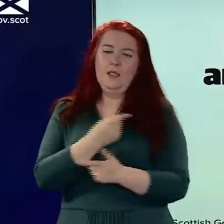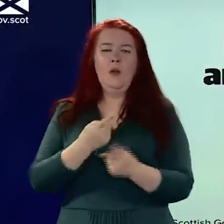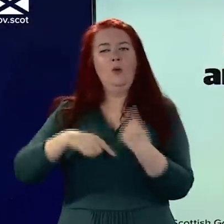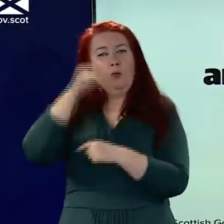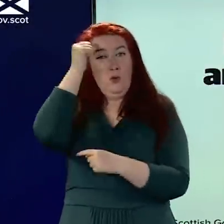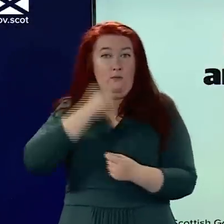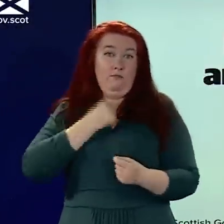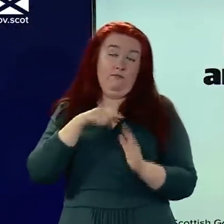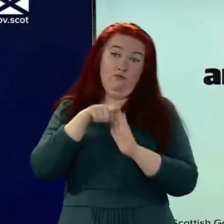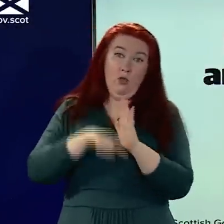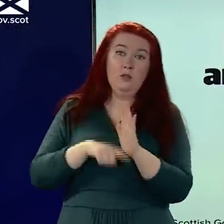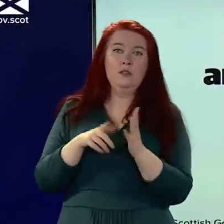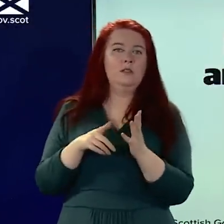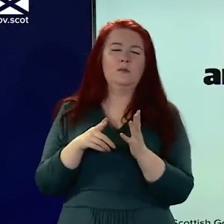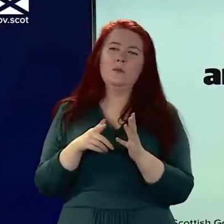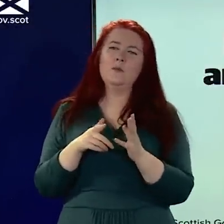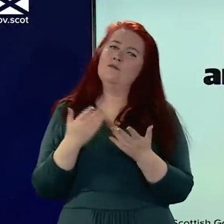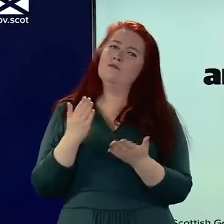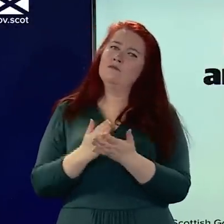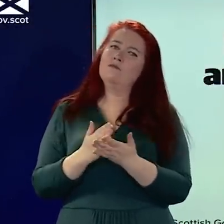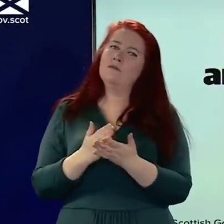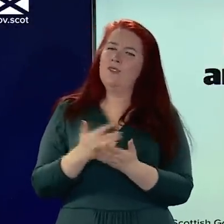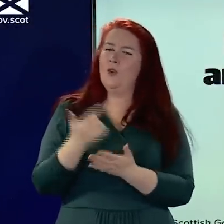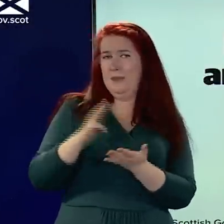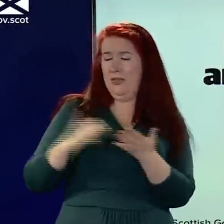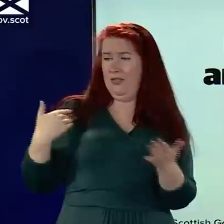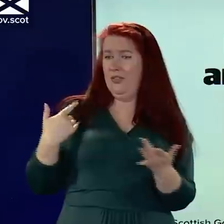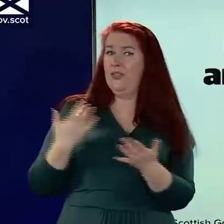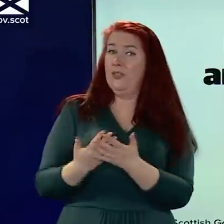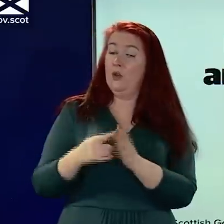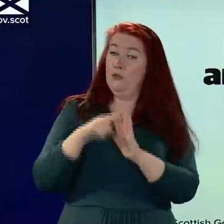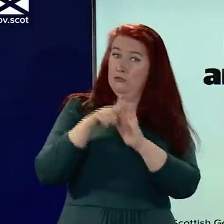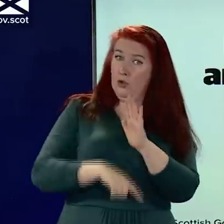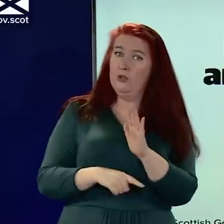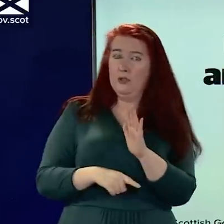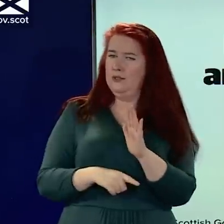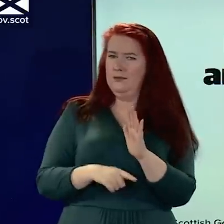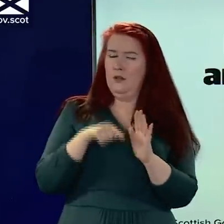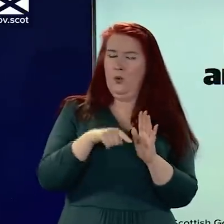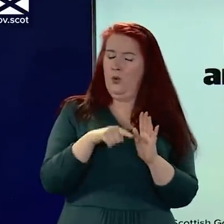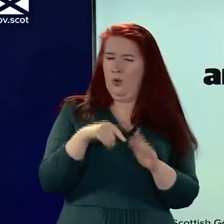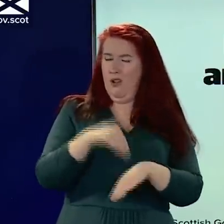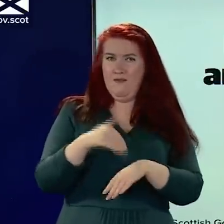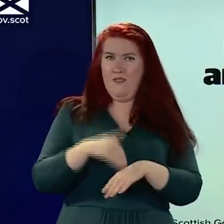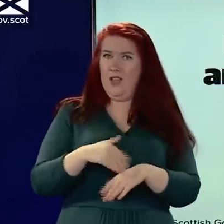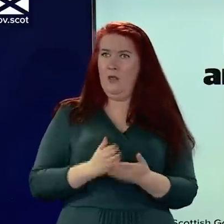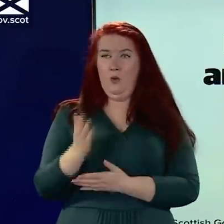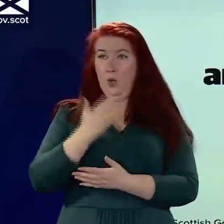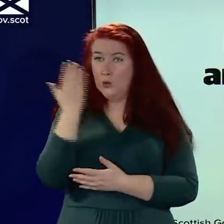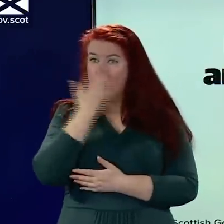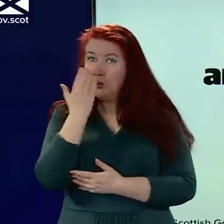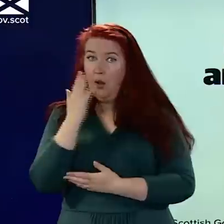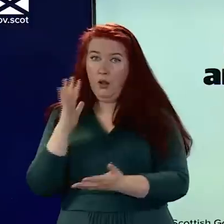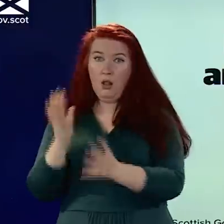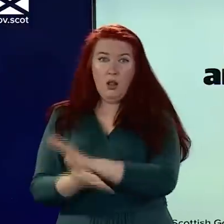which have been in place for much of the last 17 months have in themselves caused serious harm. They've disrupted schools, hurt the